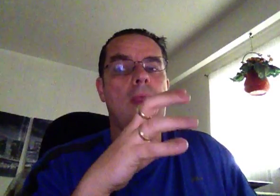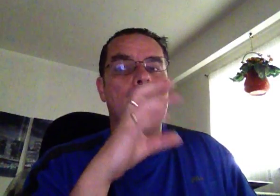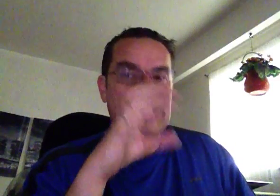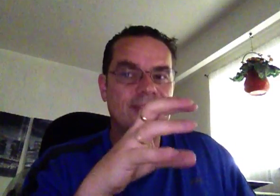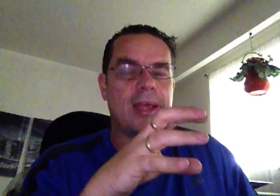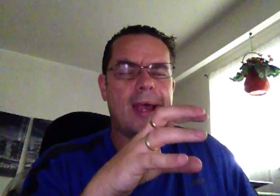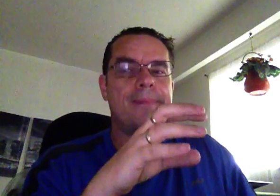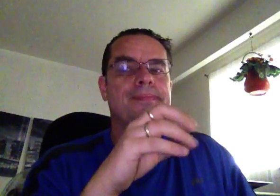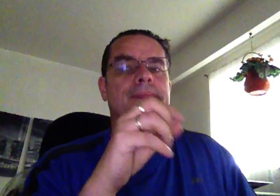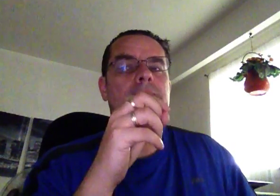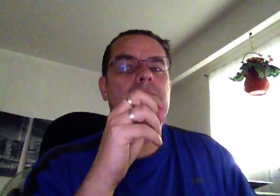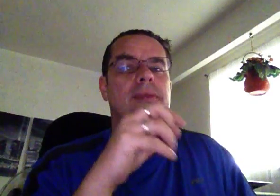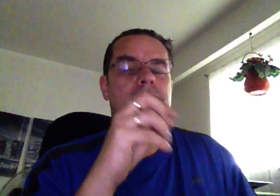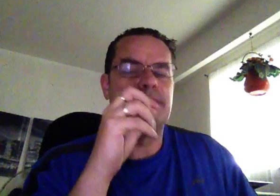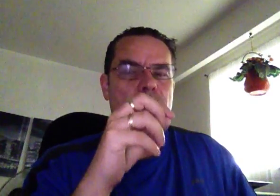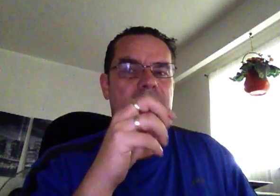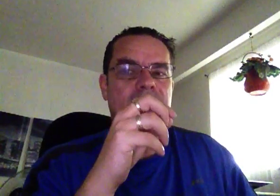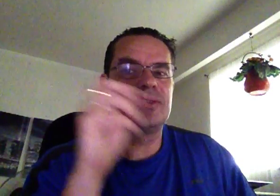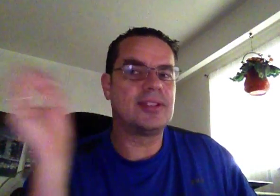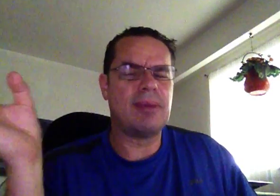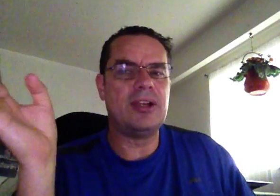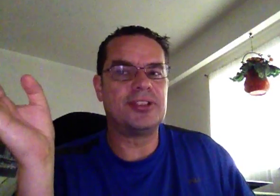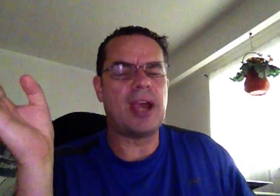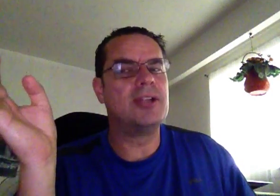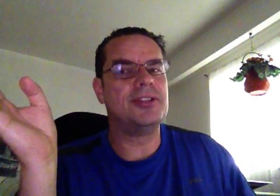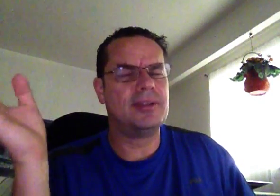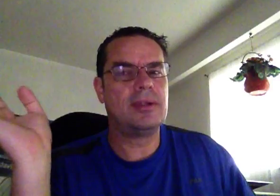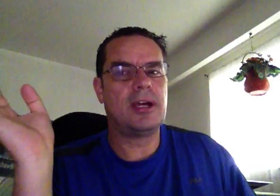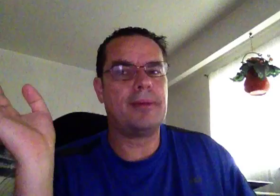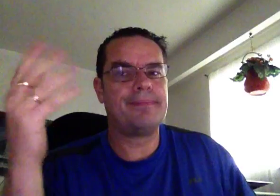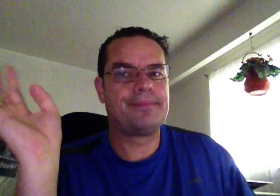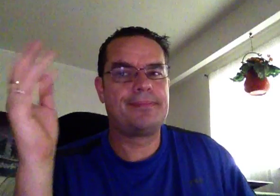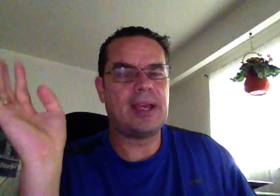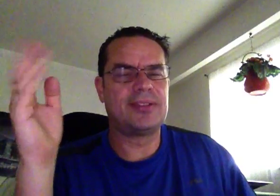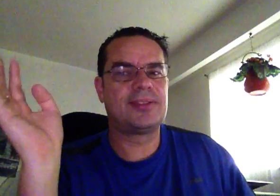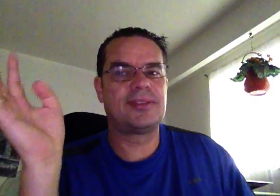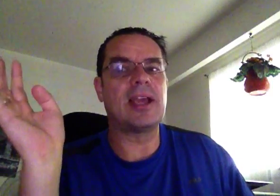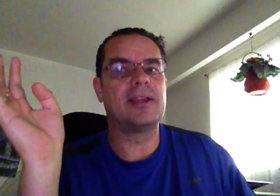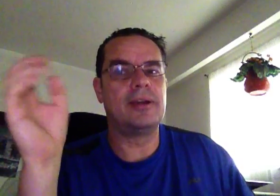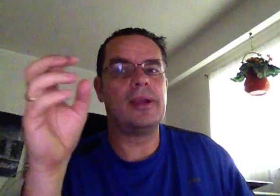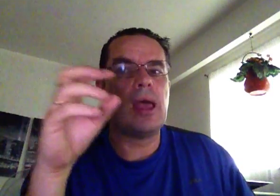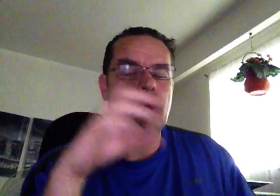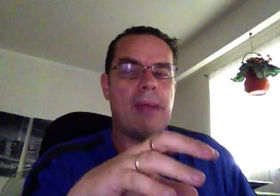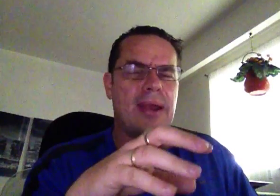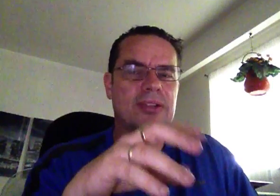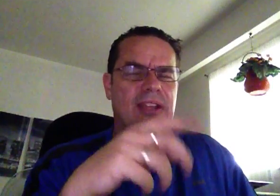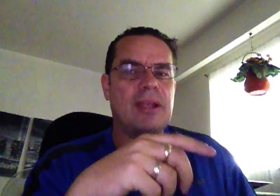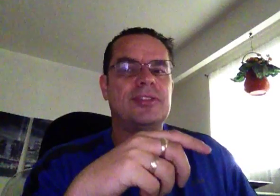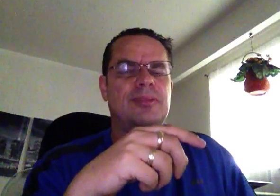because of that, the point is, it doesn't matter your strategy, that's secondary. What matters, and I mentioned this